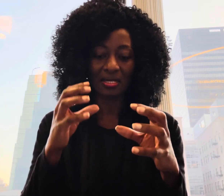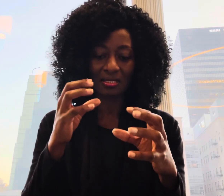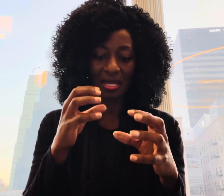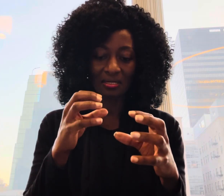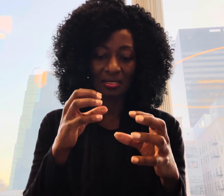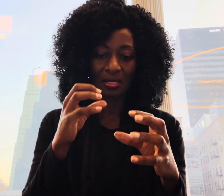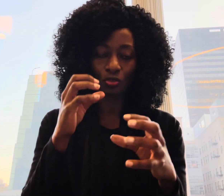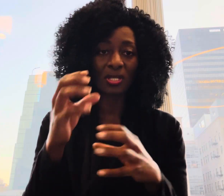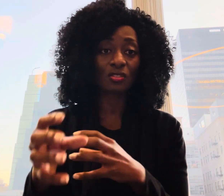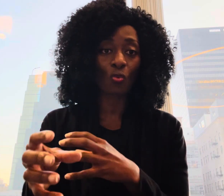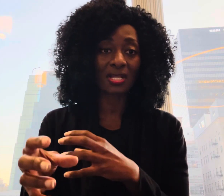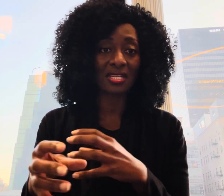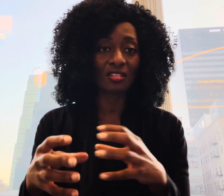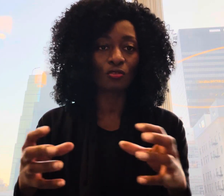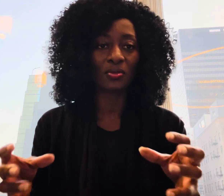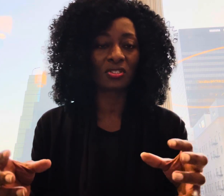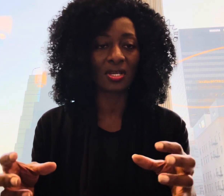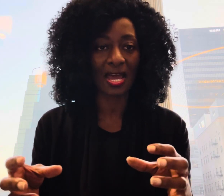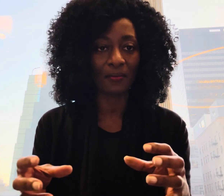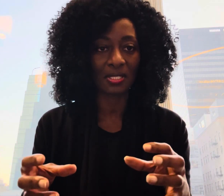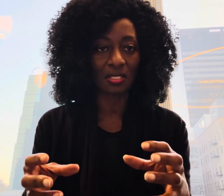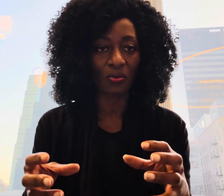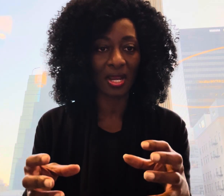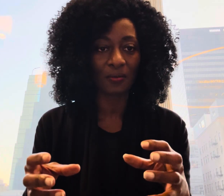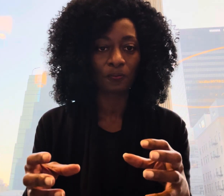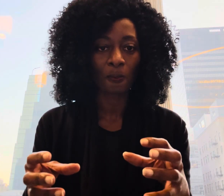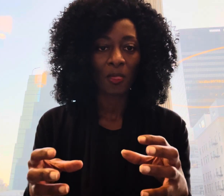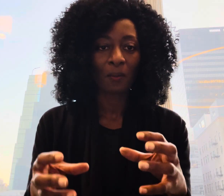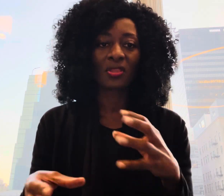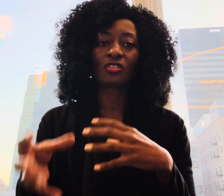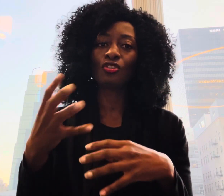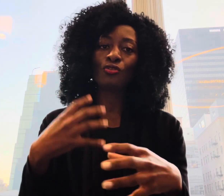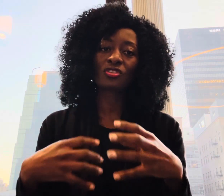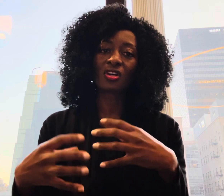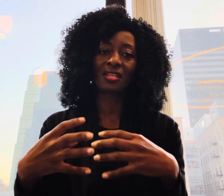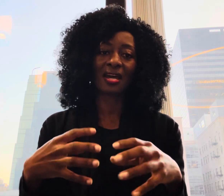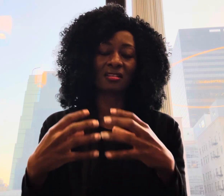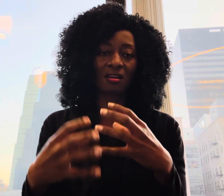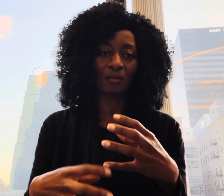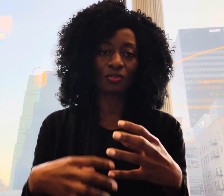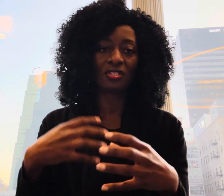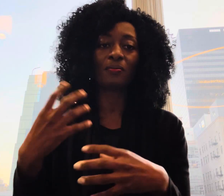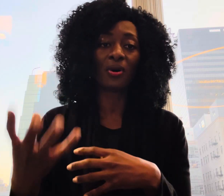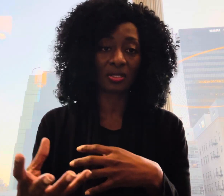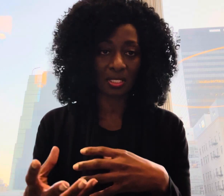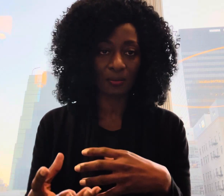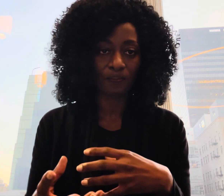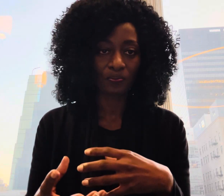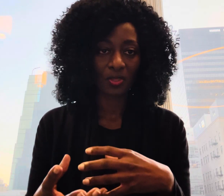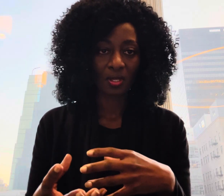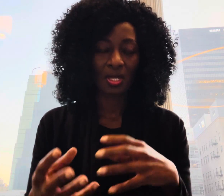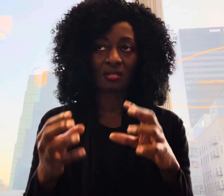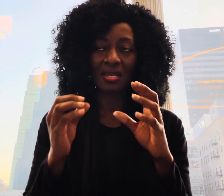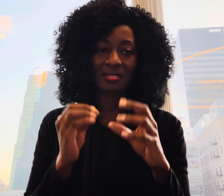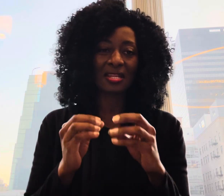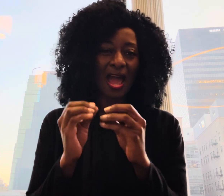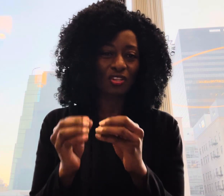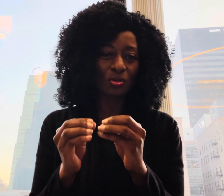it takes 21 days to build a habit right but there's a new study that has come to debunk it it says it actually